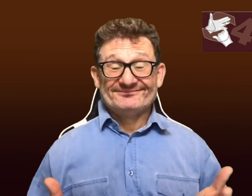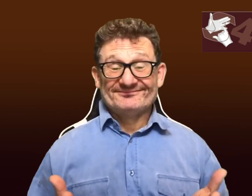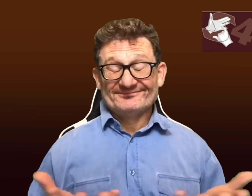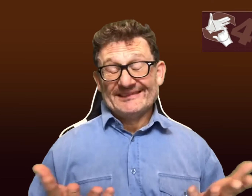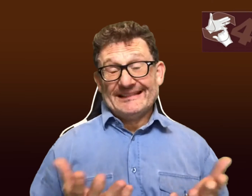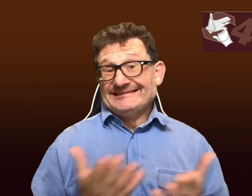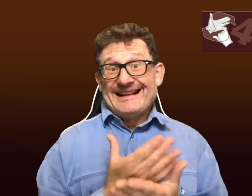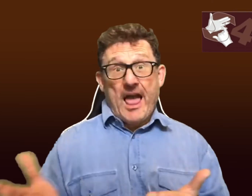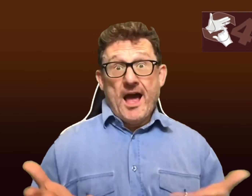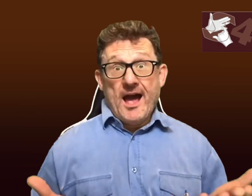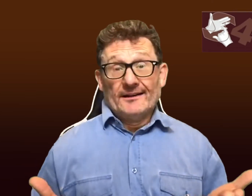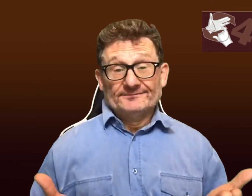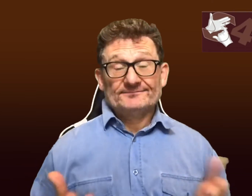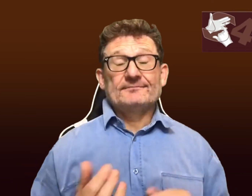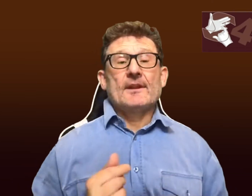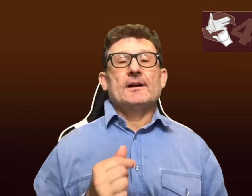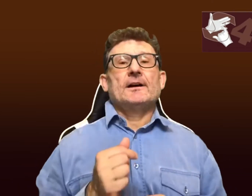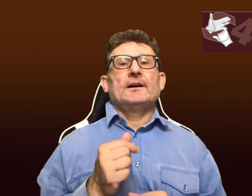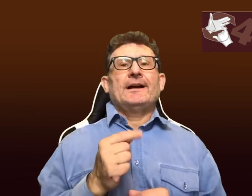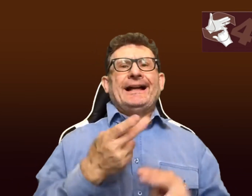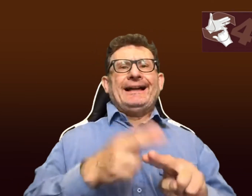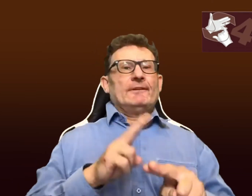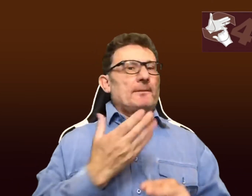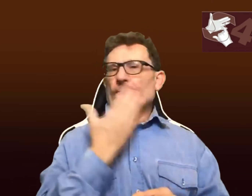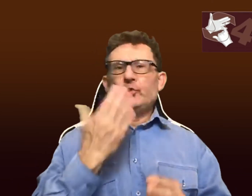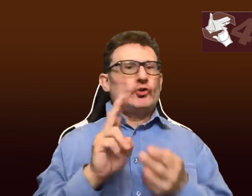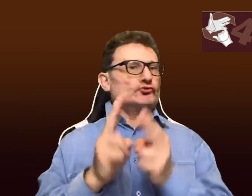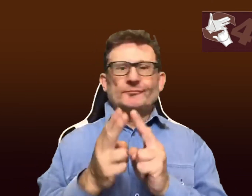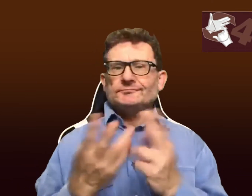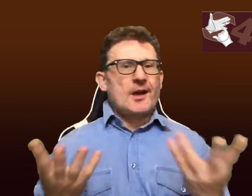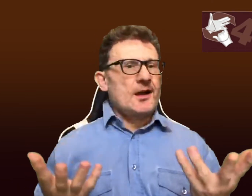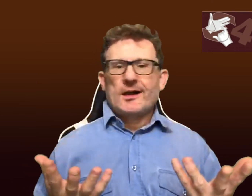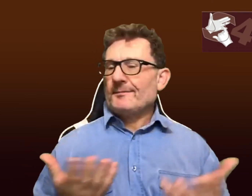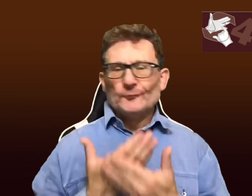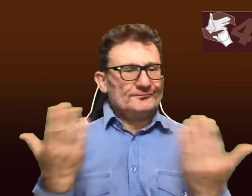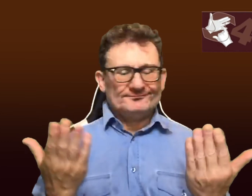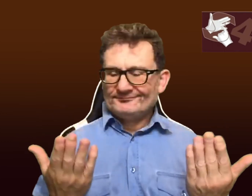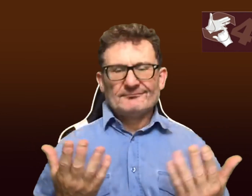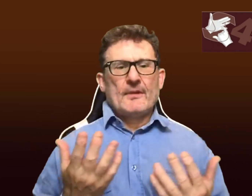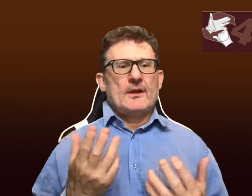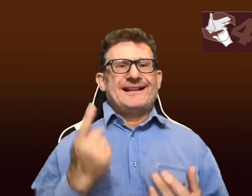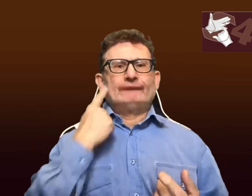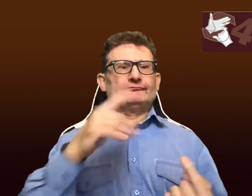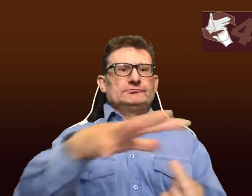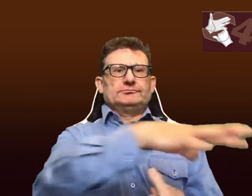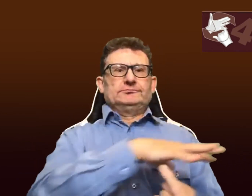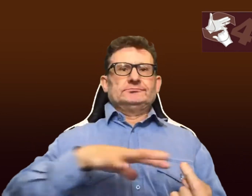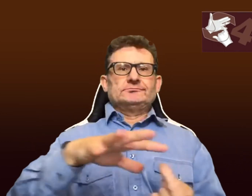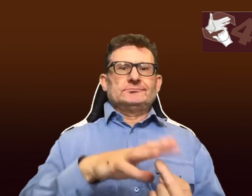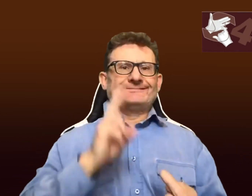said in speech, which is just really clear. discrimination. And so if there was no interpreter available for you and it was